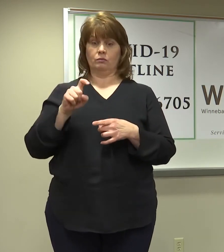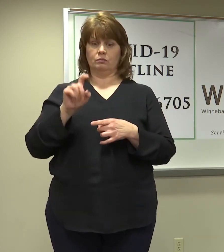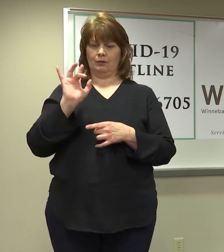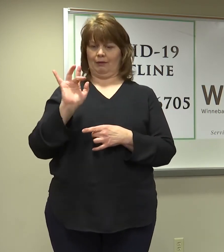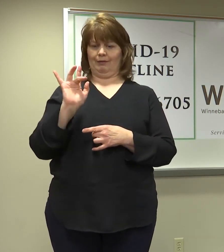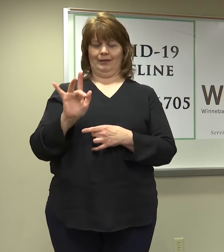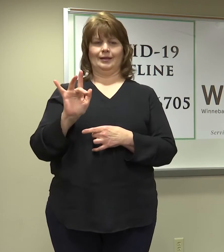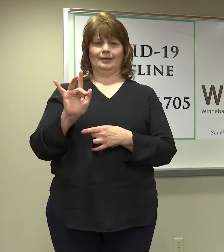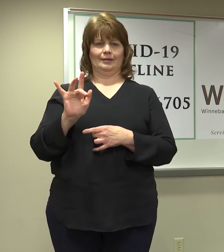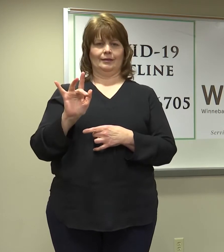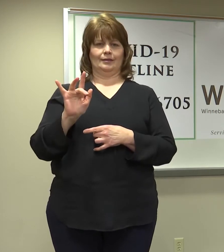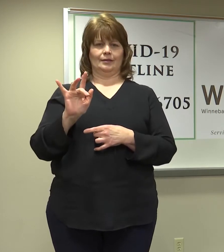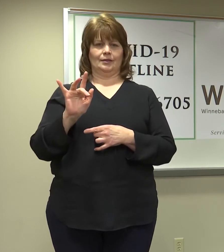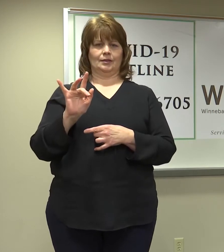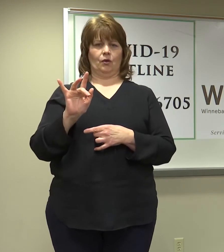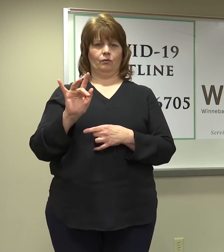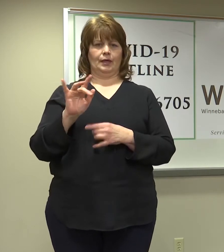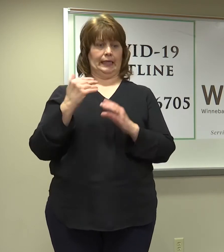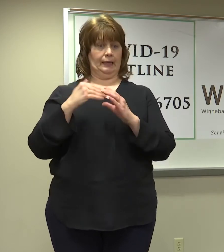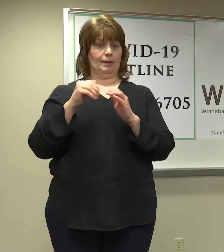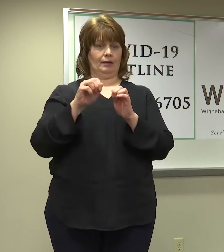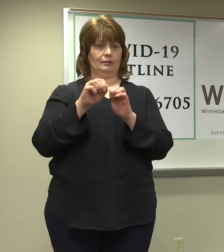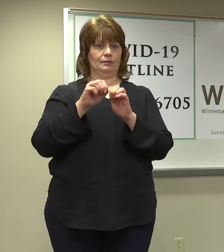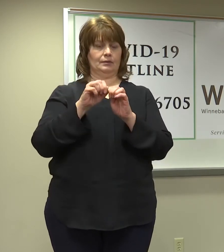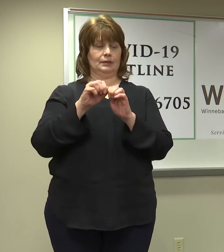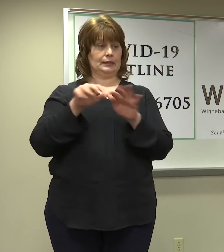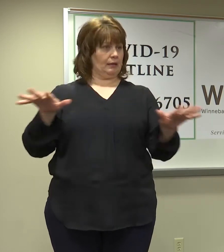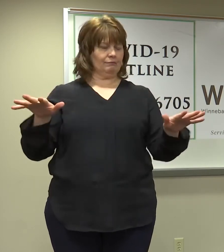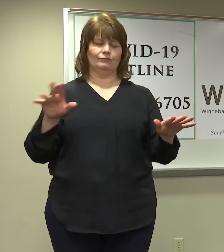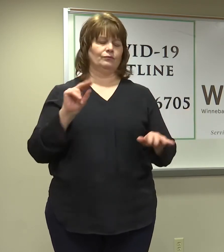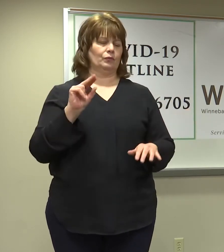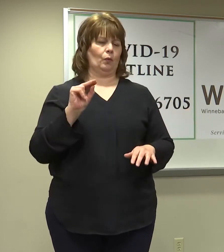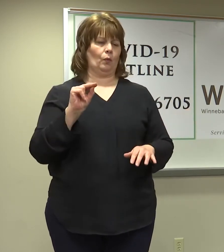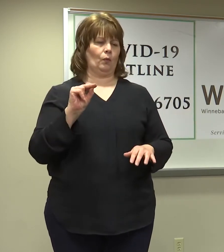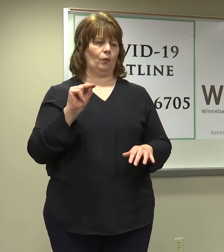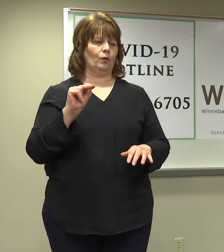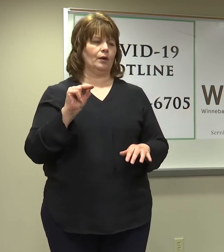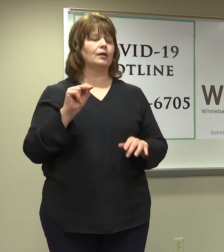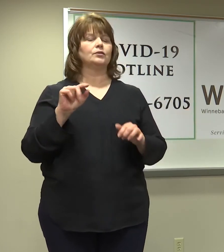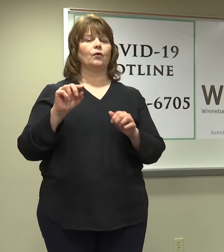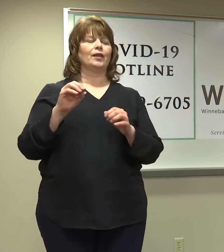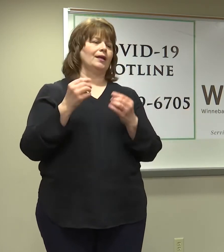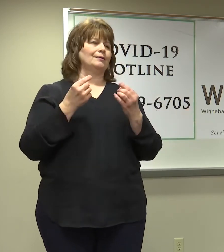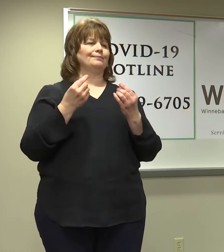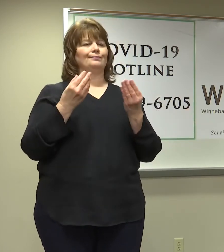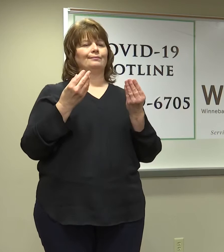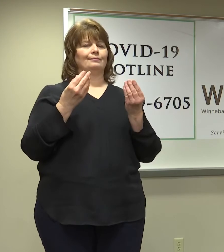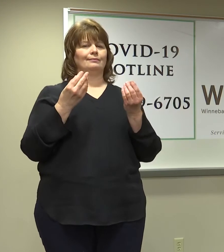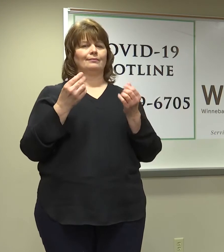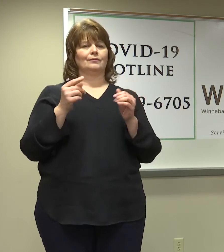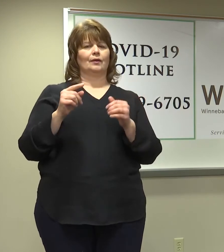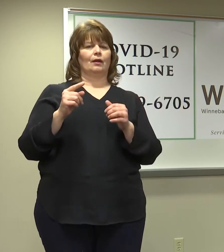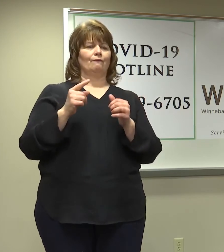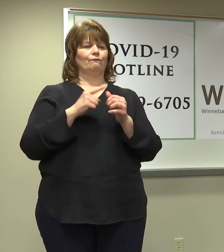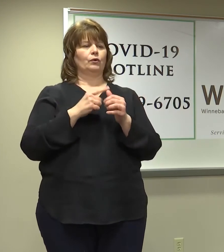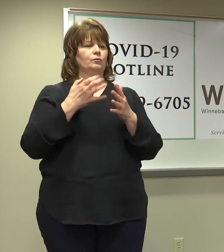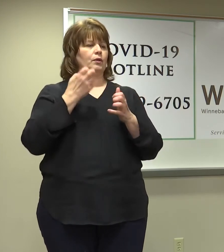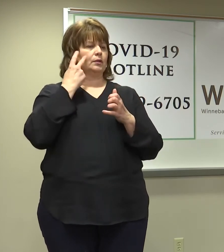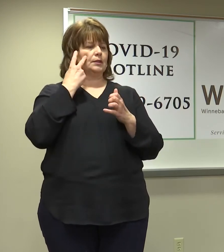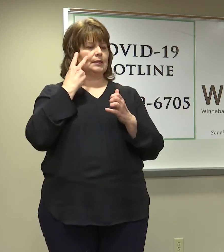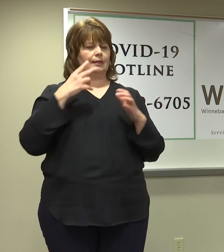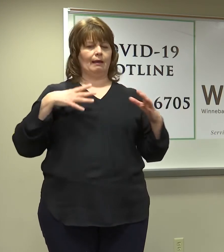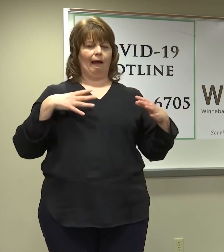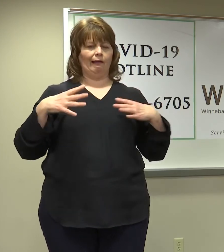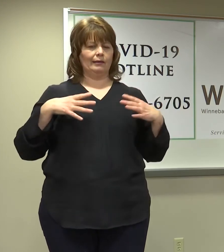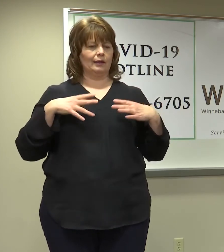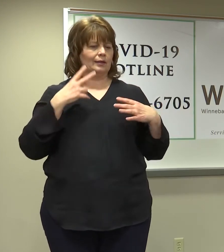it out. And you can, when we do a soft rollout, we wanted to test a couple of things. One was our system capacity over the holiday.